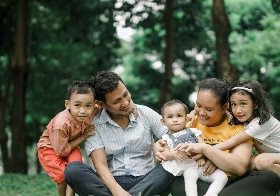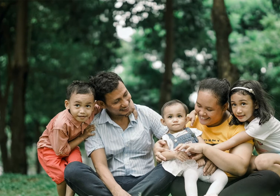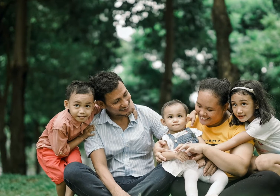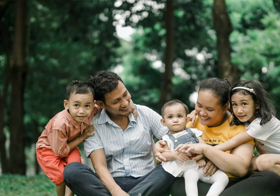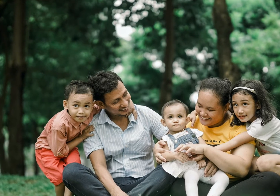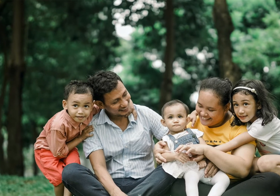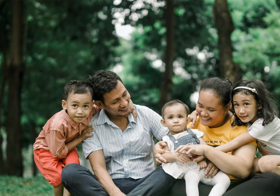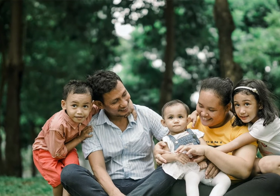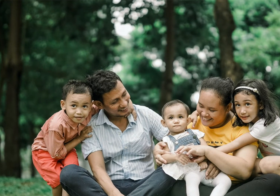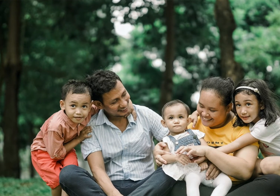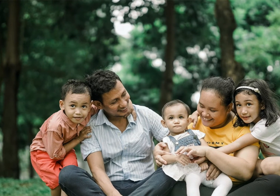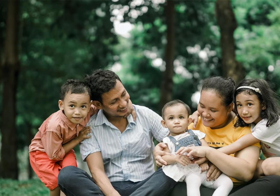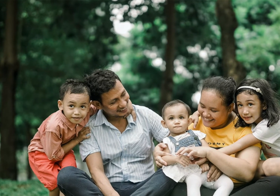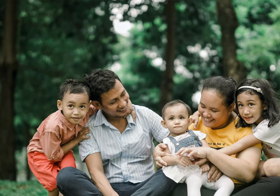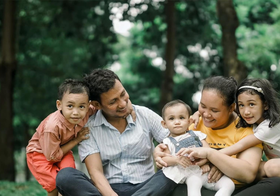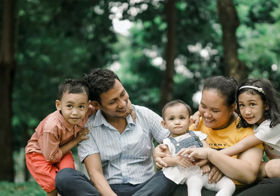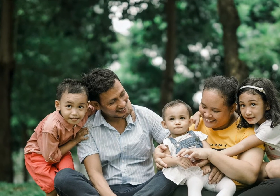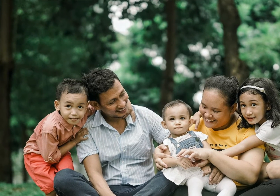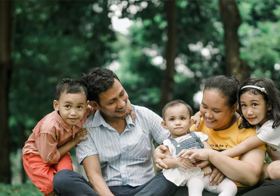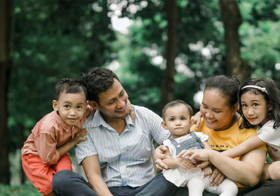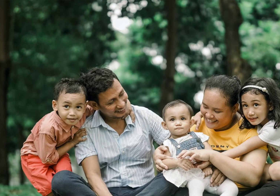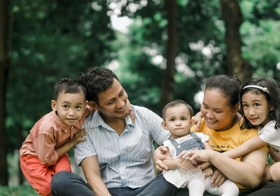and you miss those and you feel sad of that.